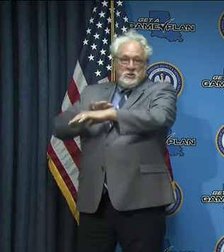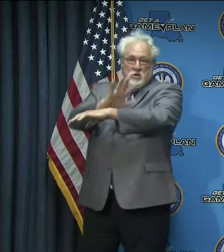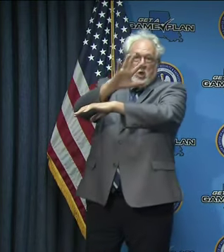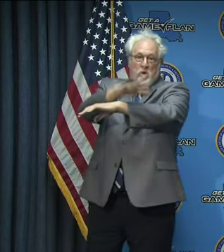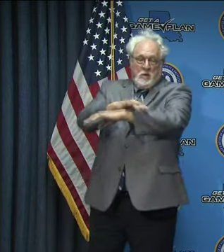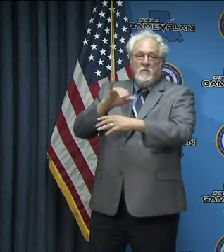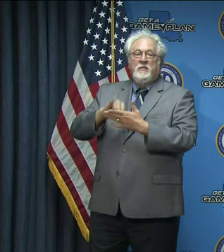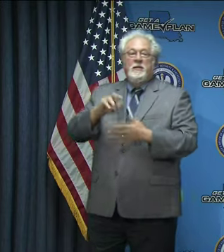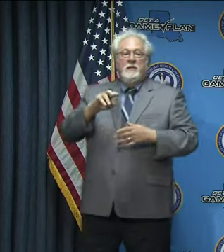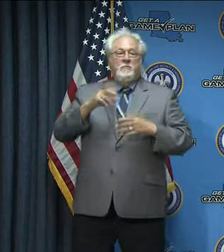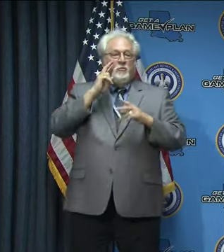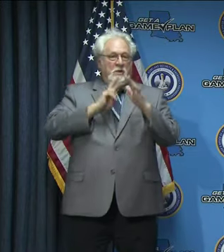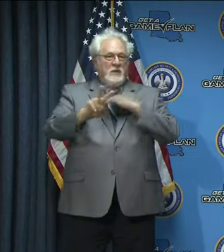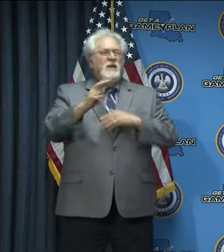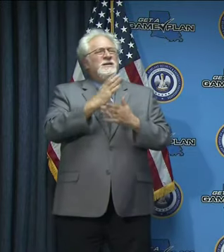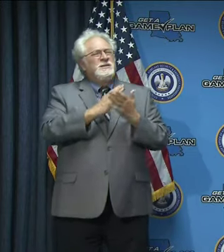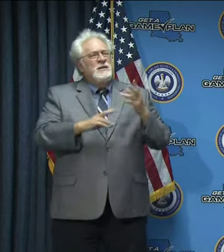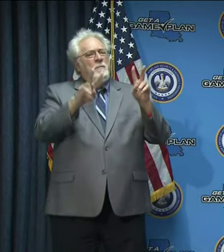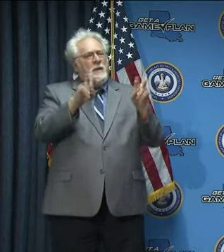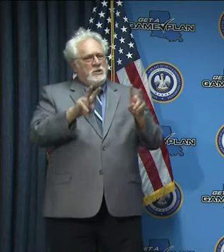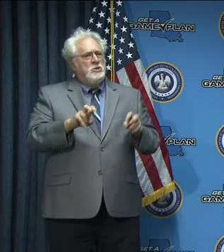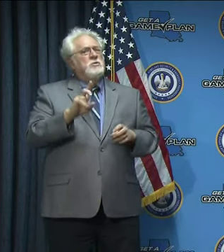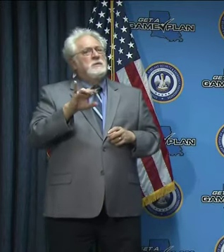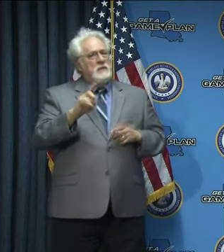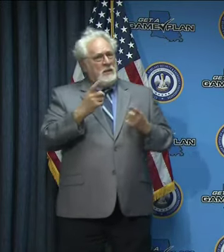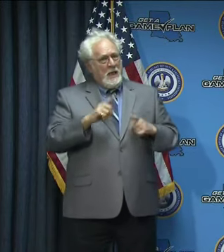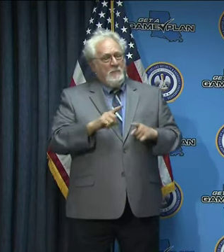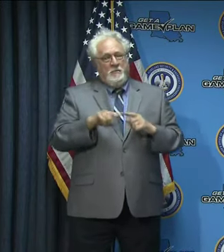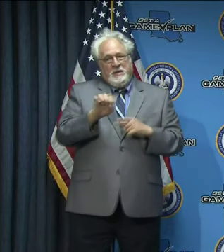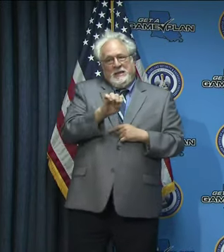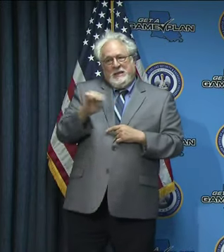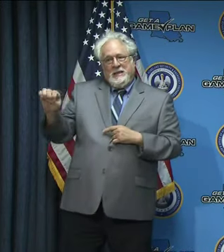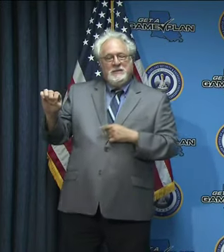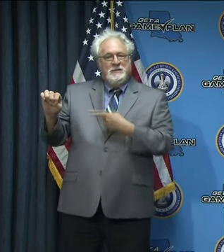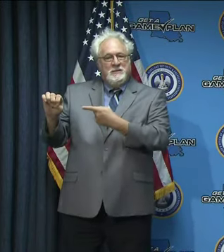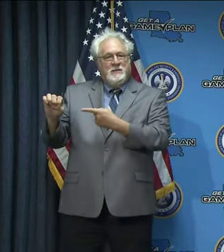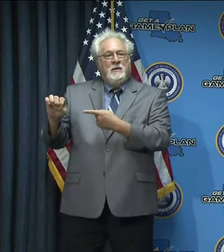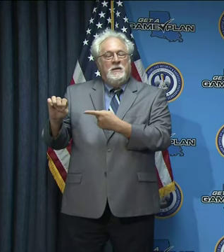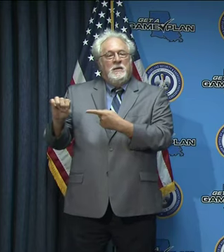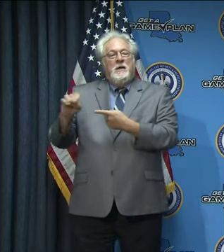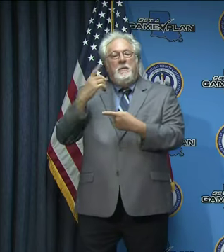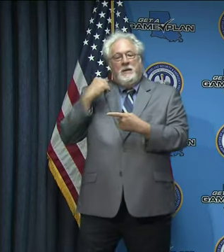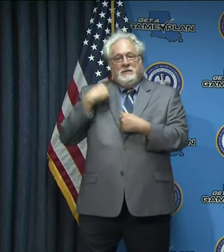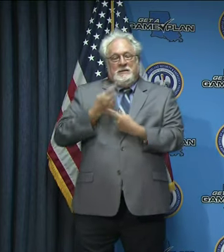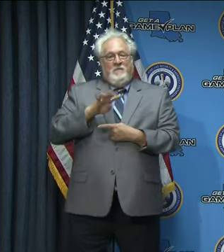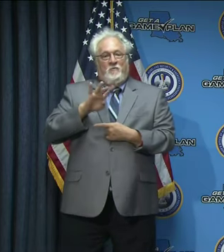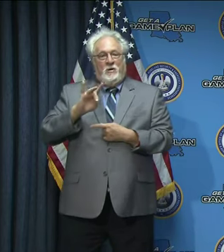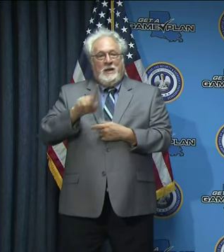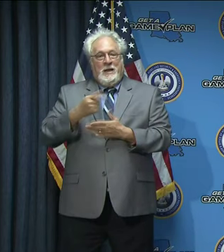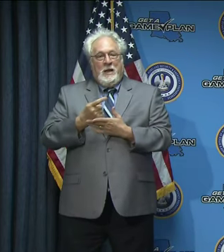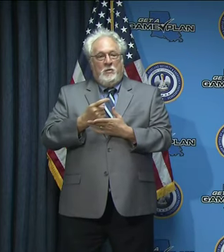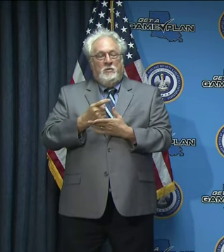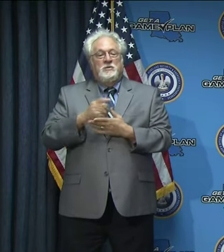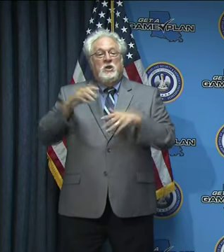had been predicted. And some of these issues did materialize, but they were further east. And that's because over the last 48 hours, the track of the storm